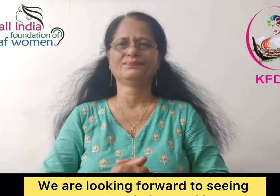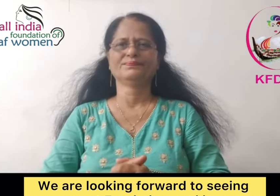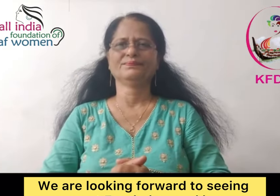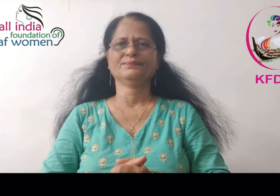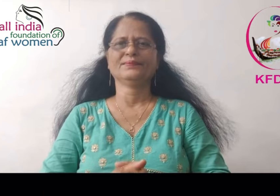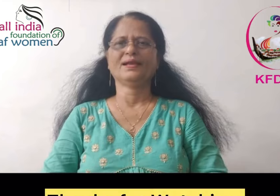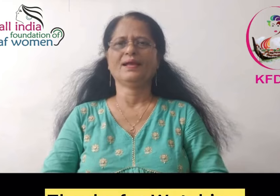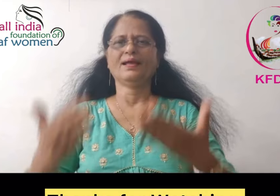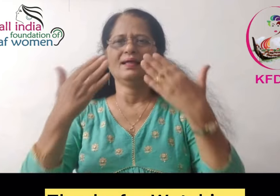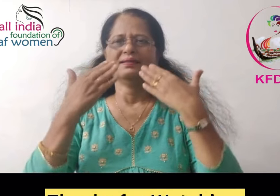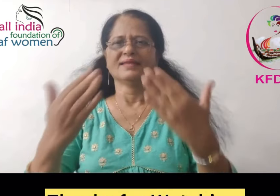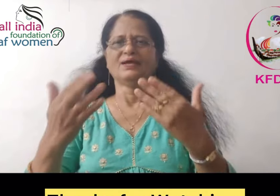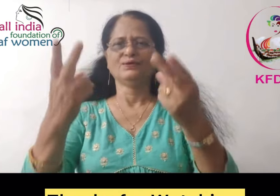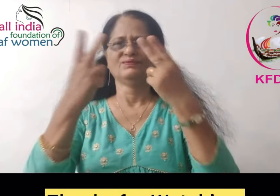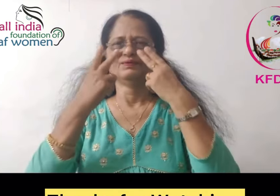to seeing everyone in the future. Thank you.